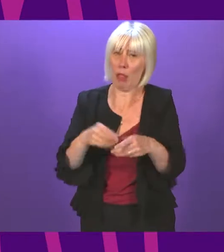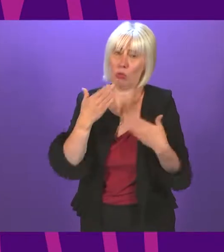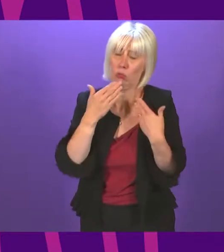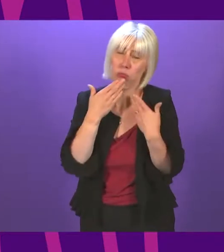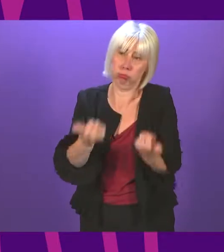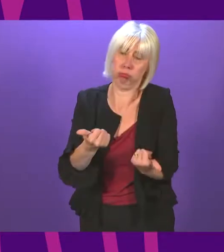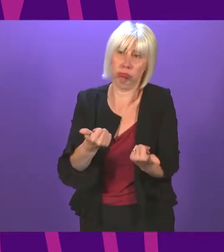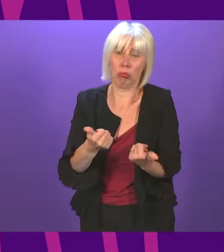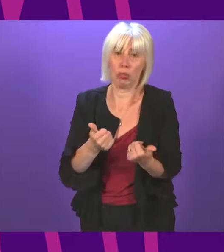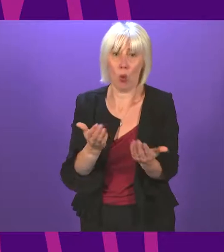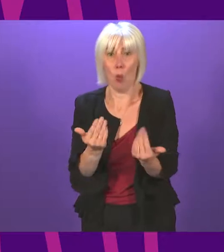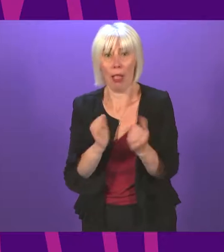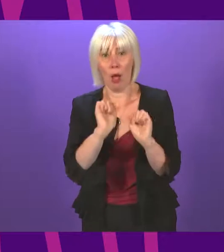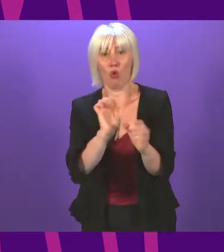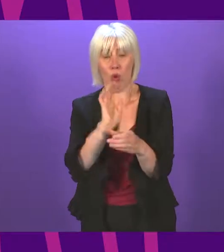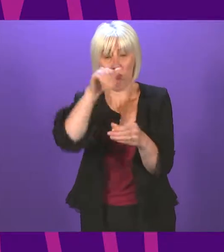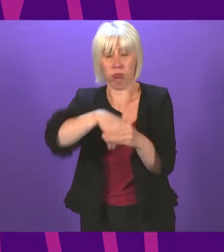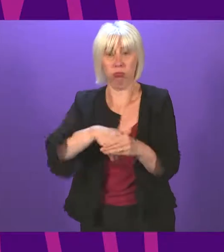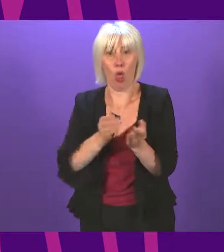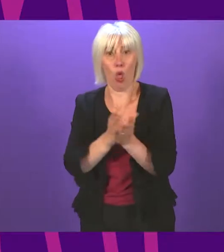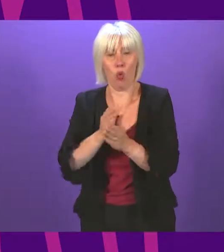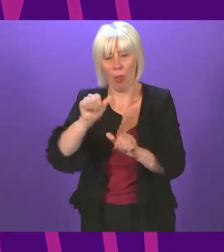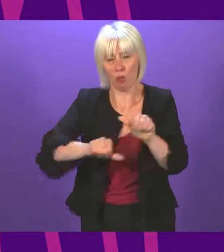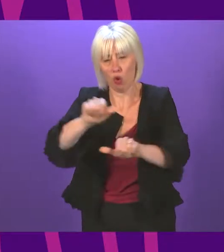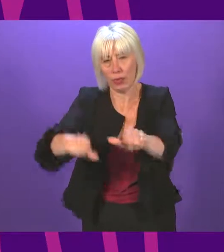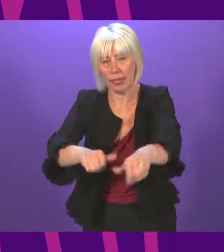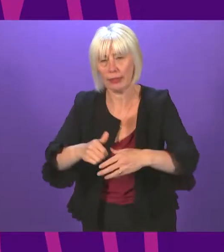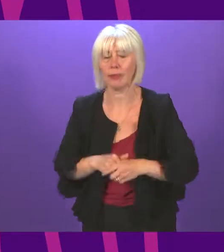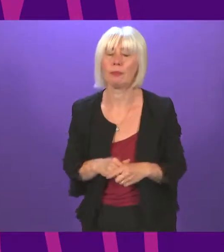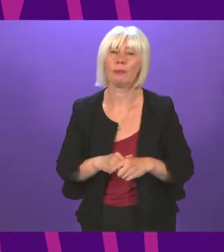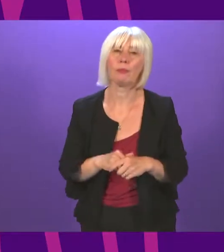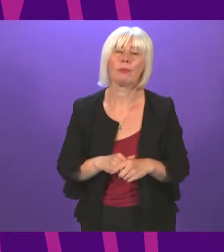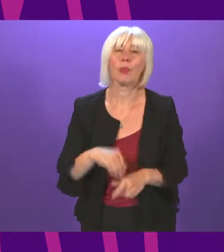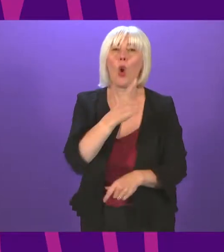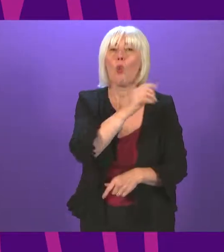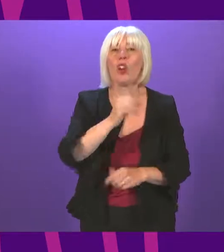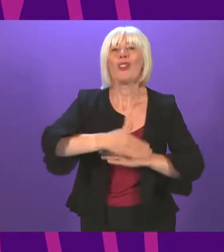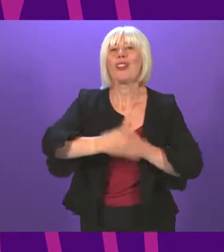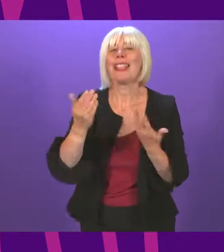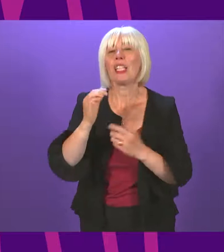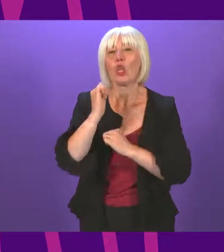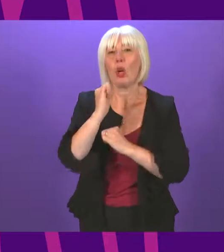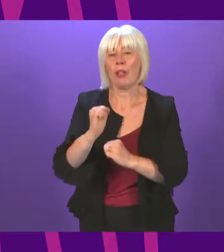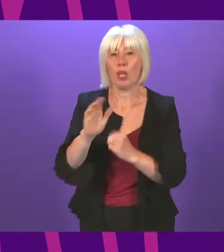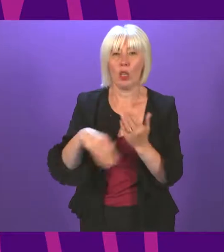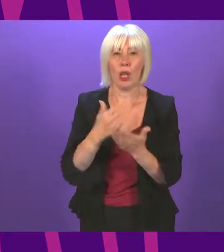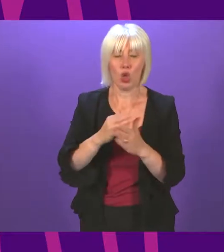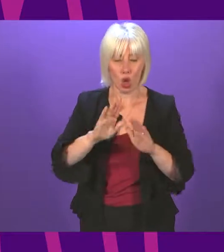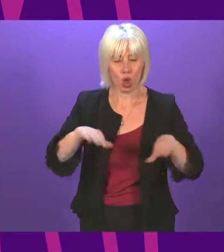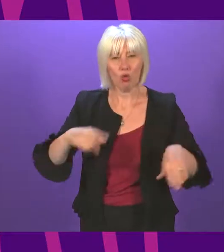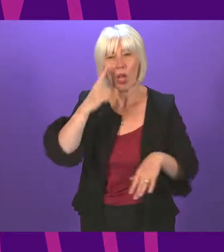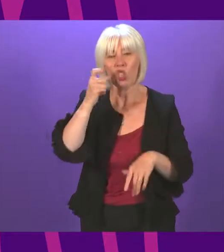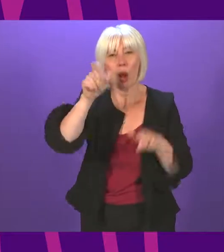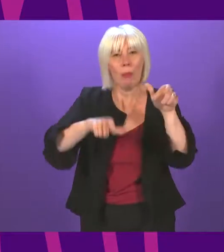and I welcome her contribution in that process. Within the 100 days commitments, we took steps to ensure children and young people in Scotland